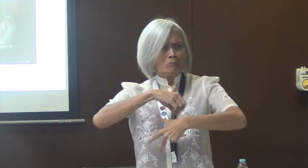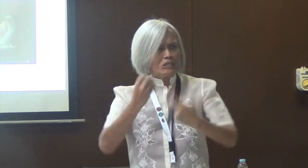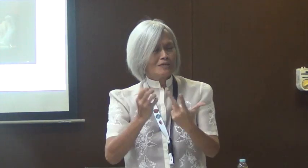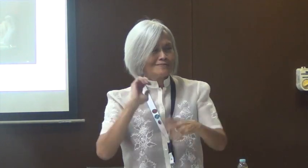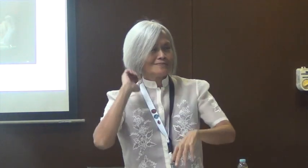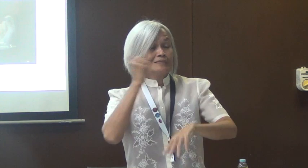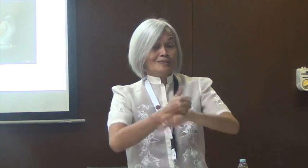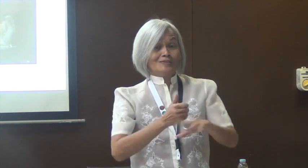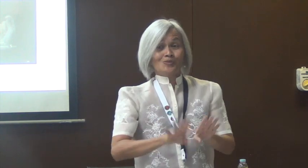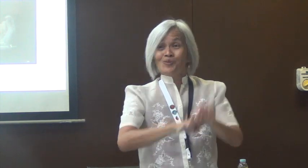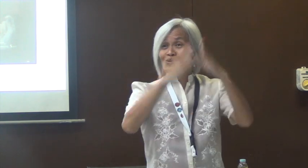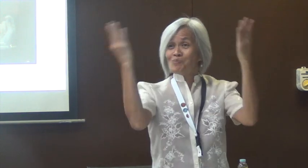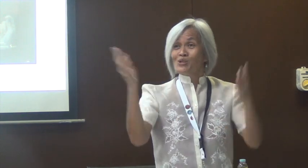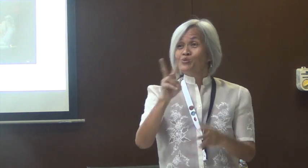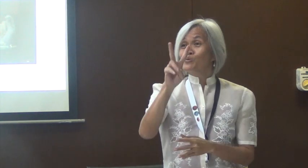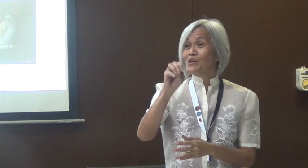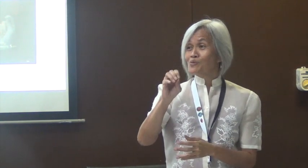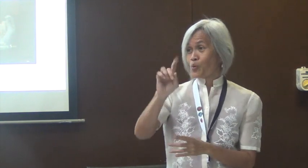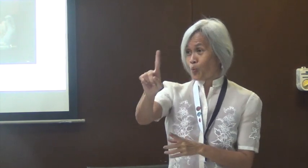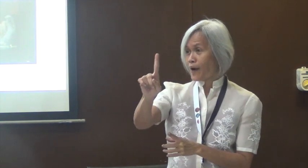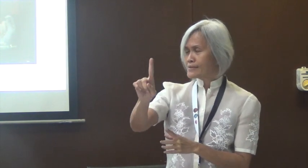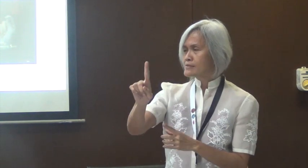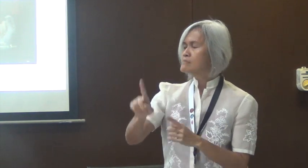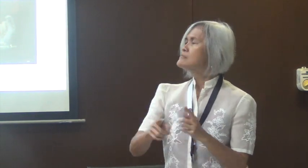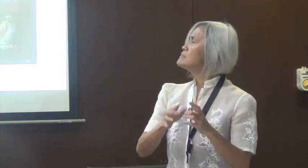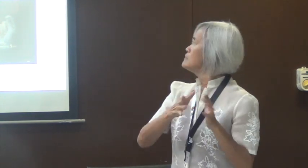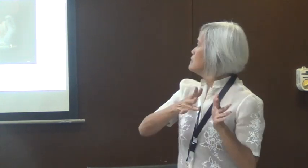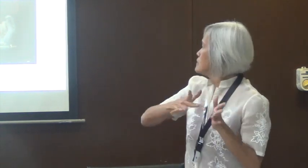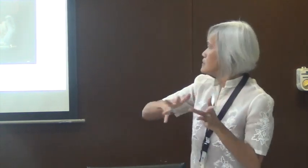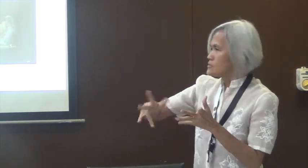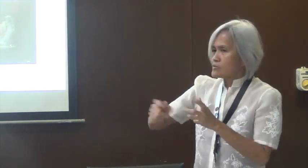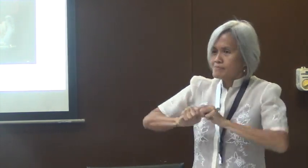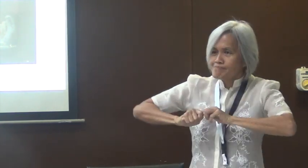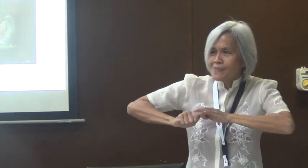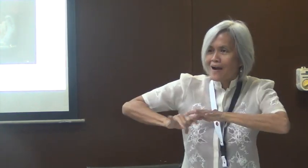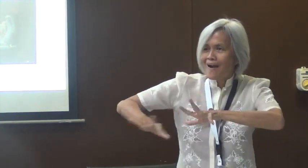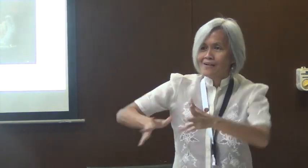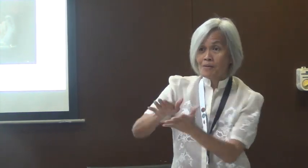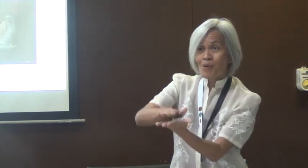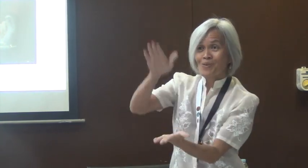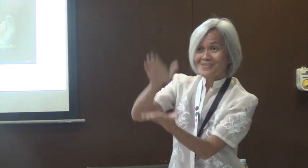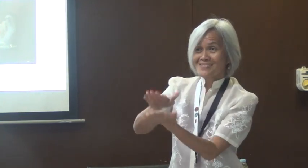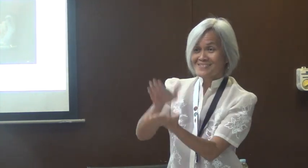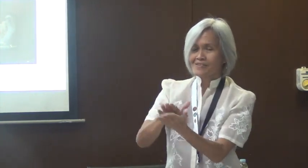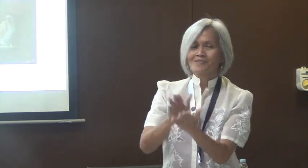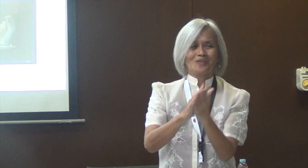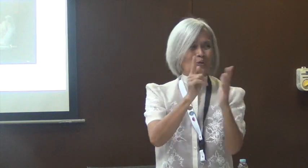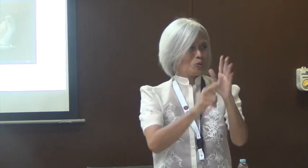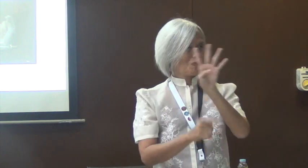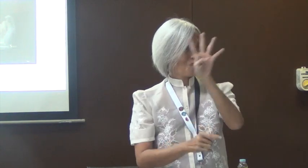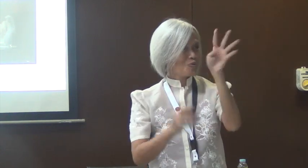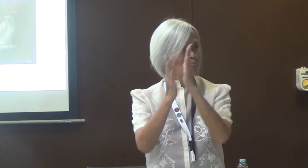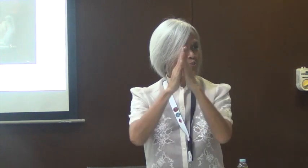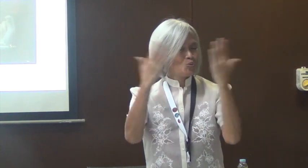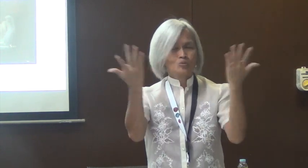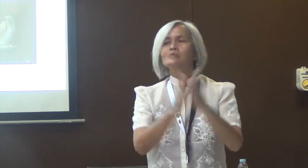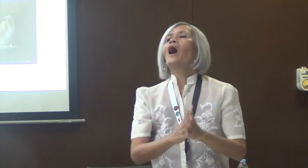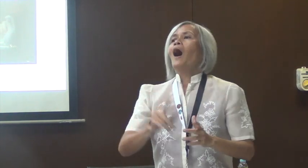So PDRC was established in 2001, and we had the publications, the four